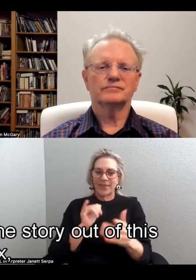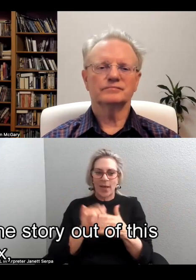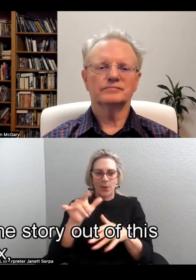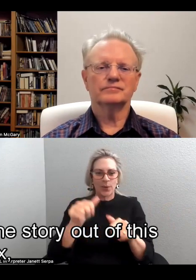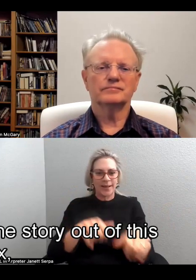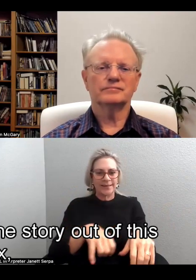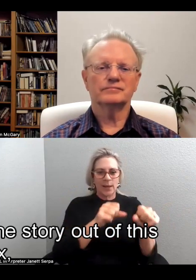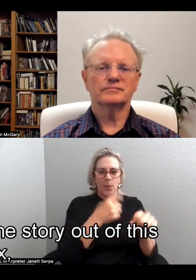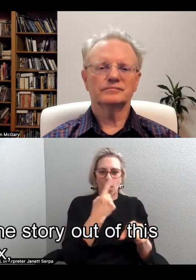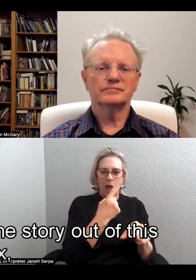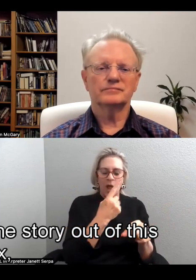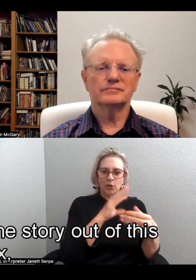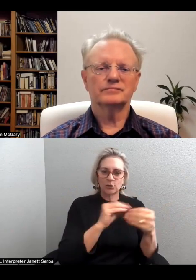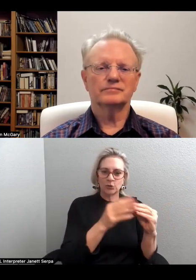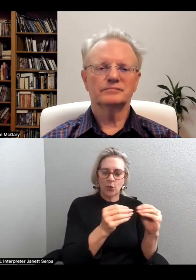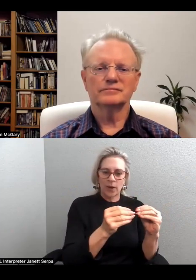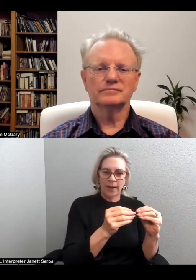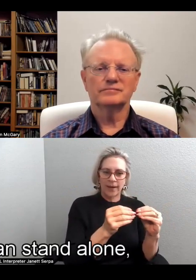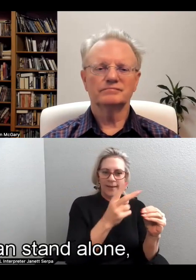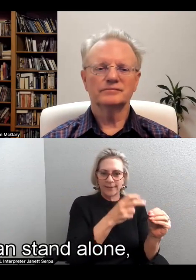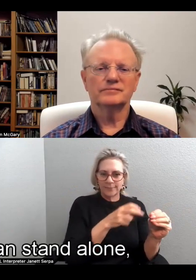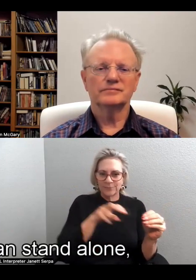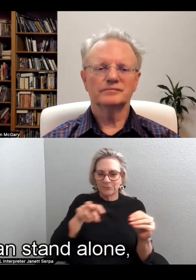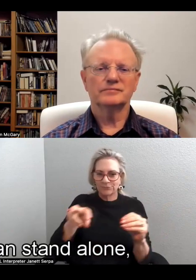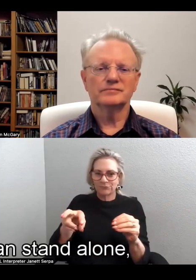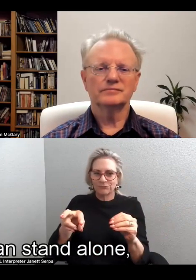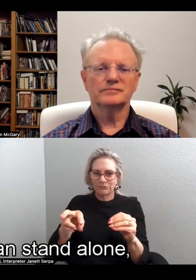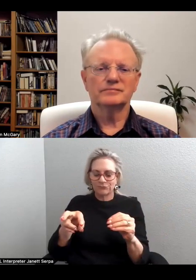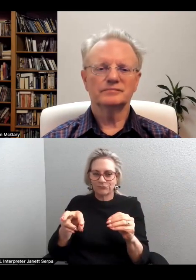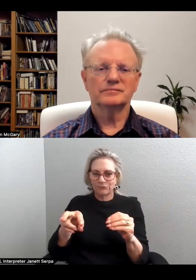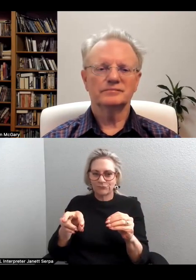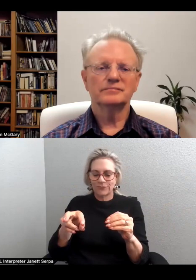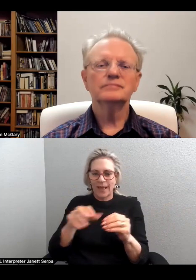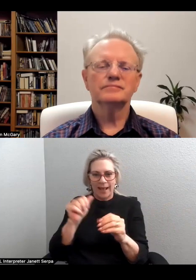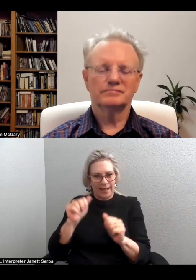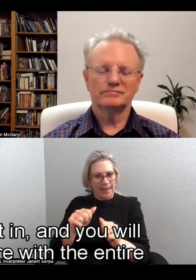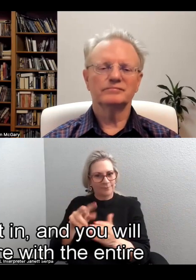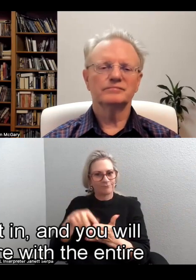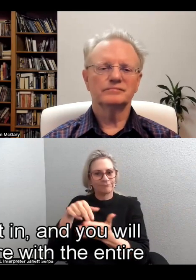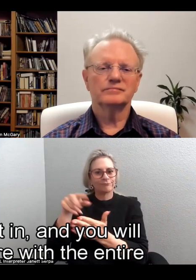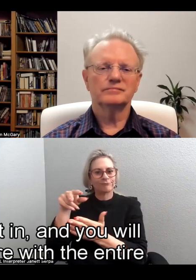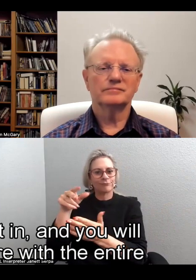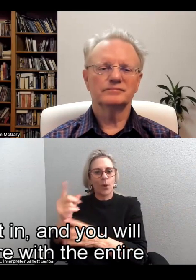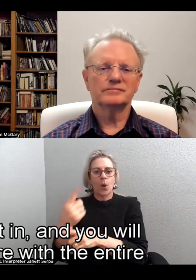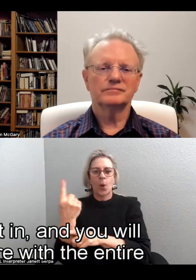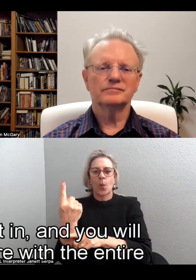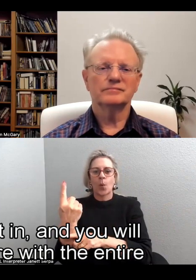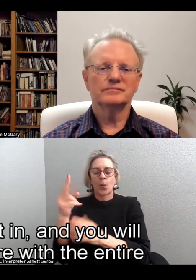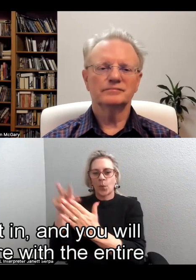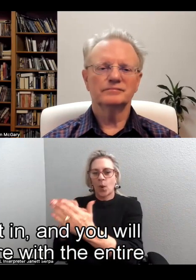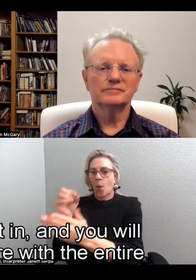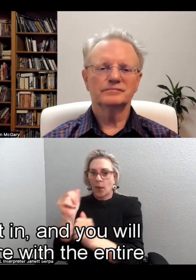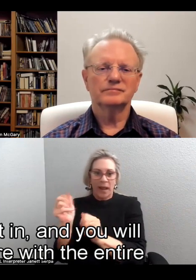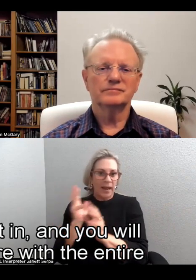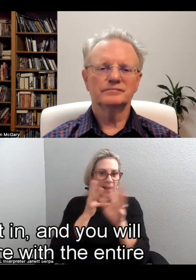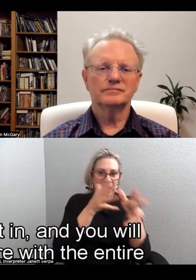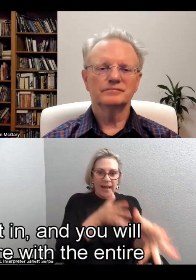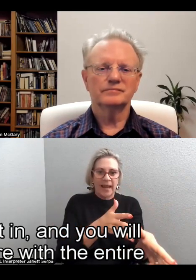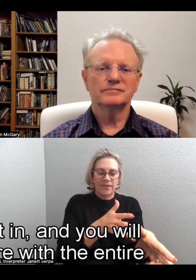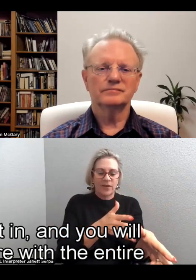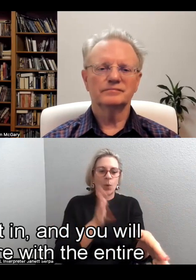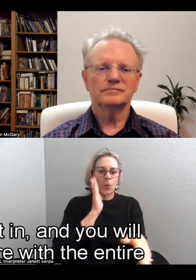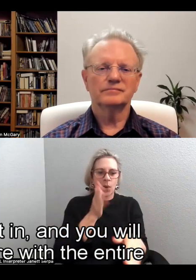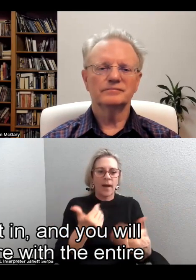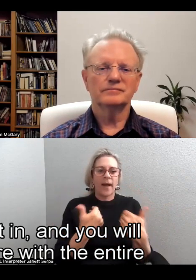story out of this mix, and that story can stand alone. Or you can leave it in, and you will